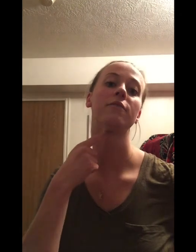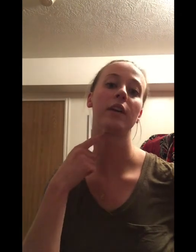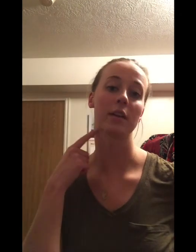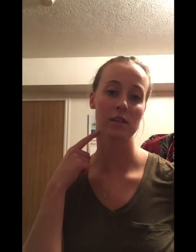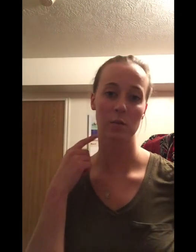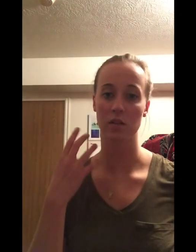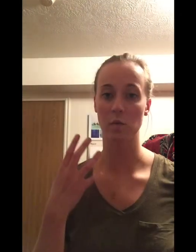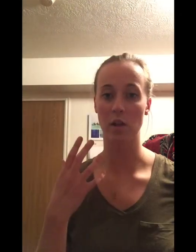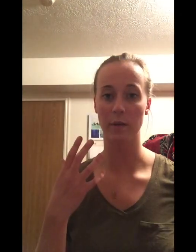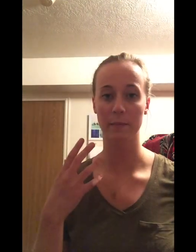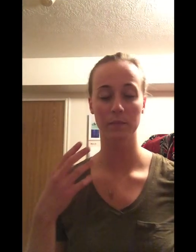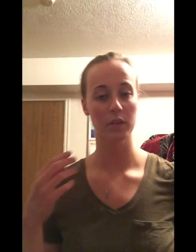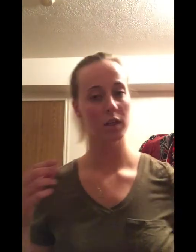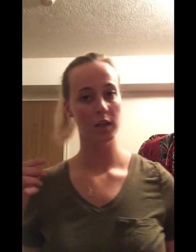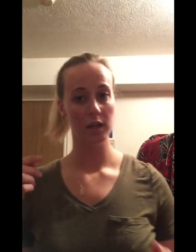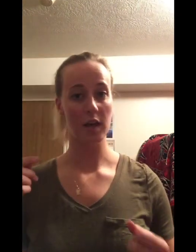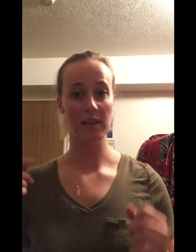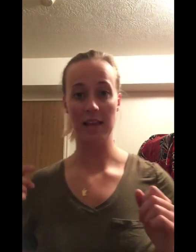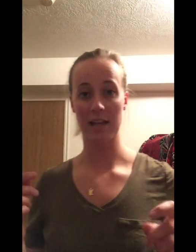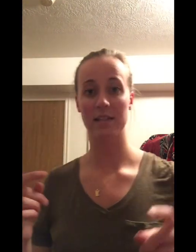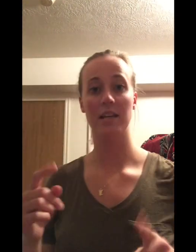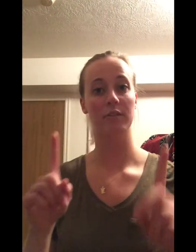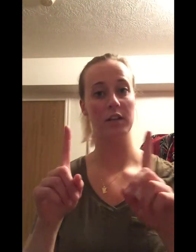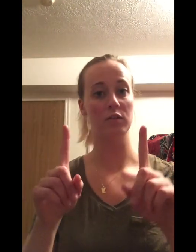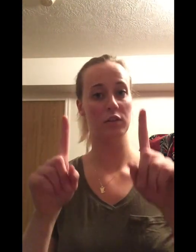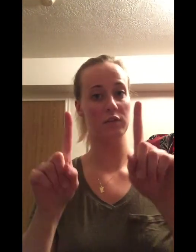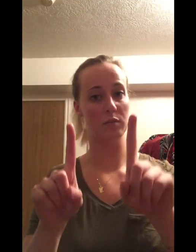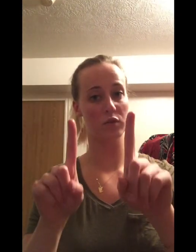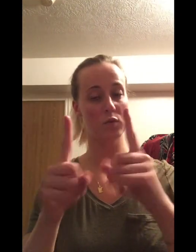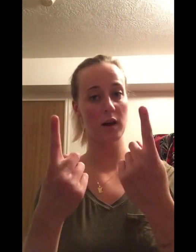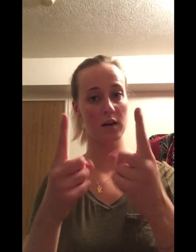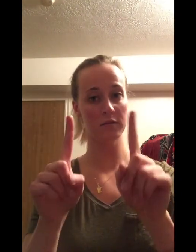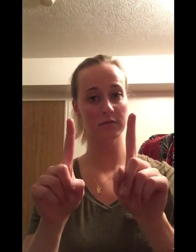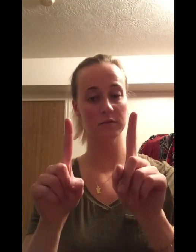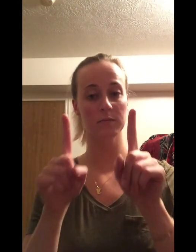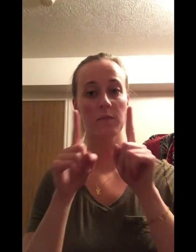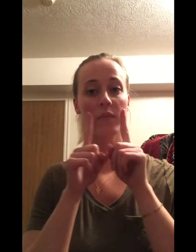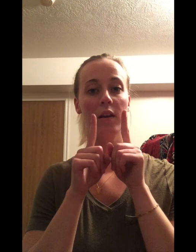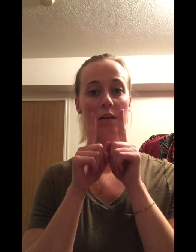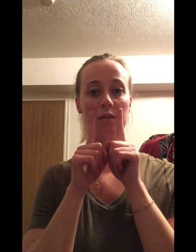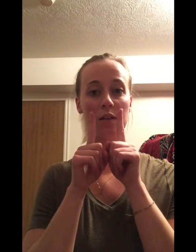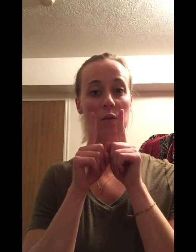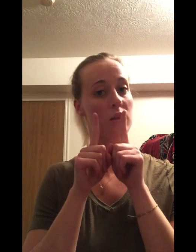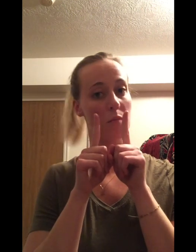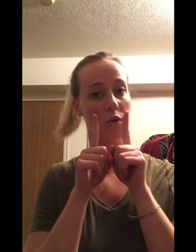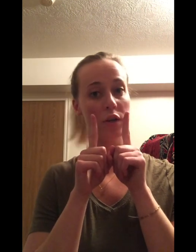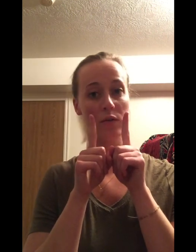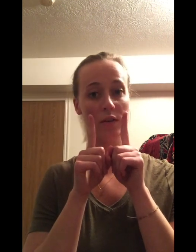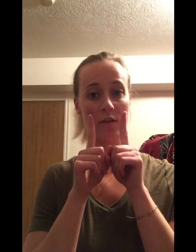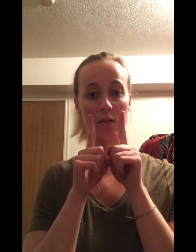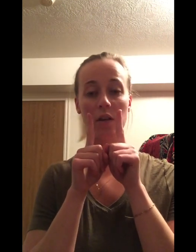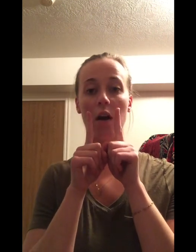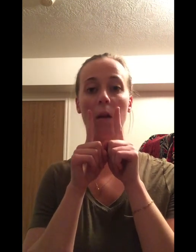pharynx with swallowing. And then lastly, cranial nerve number 12, deals with the motor units of your tongue.